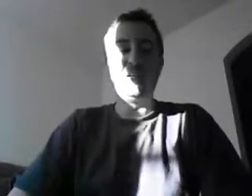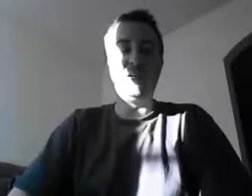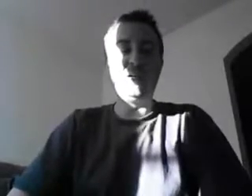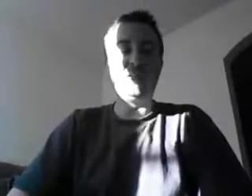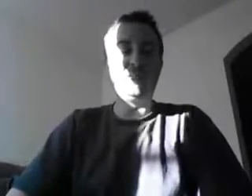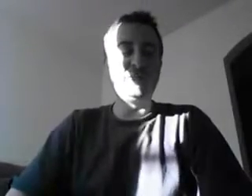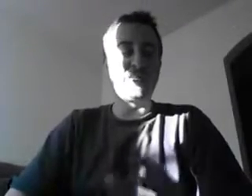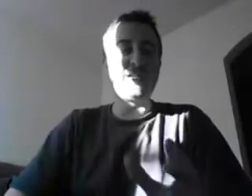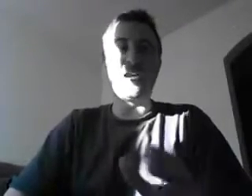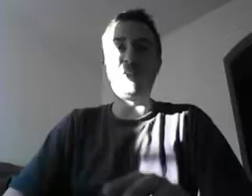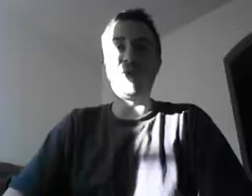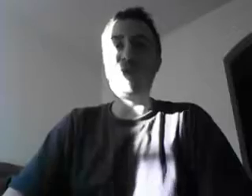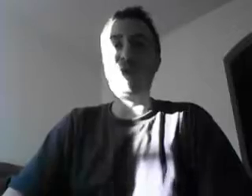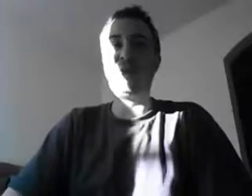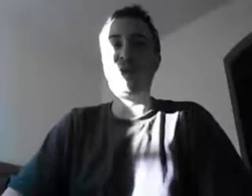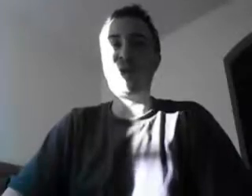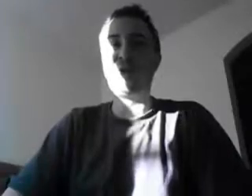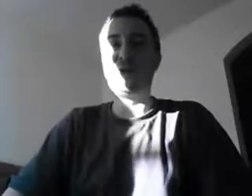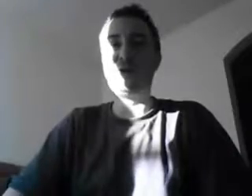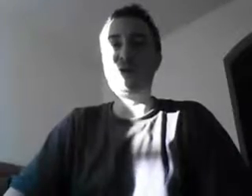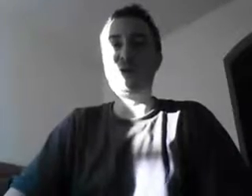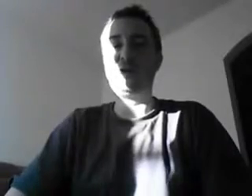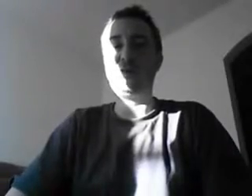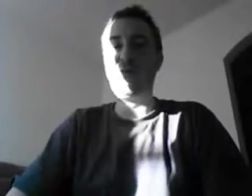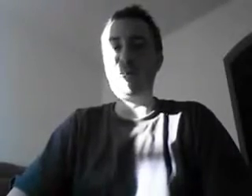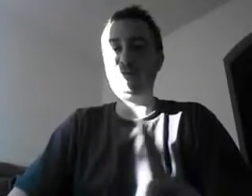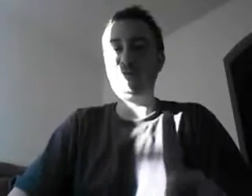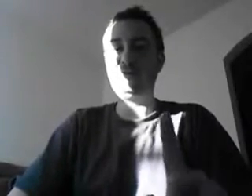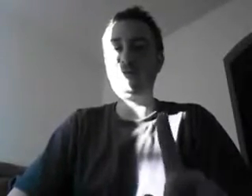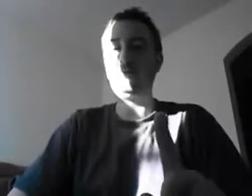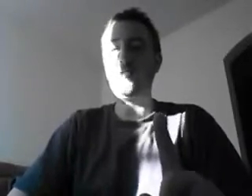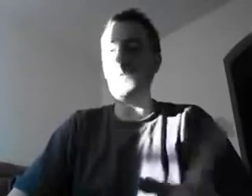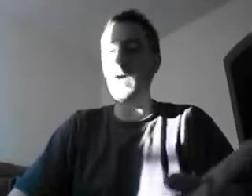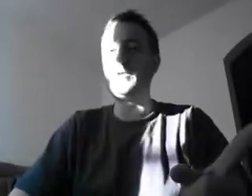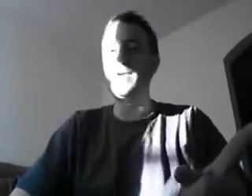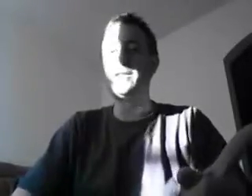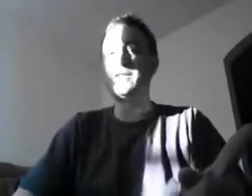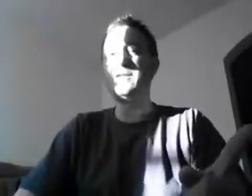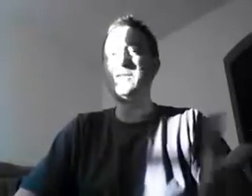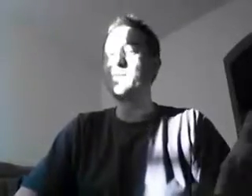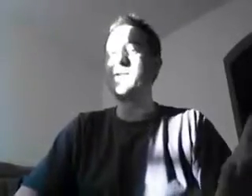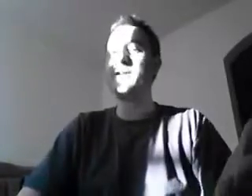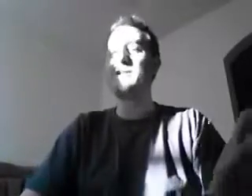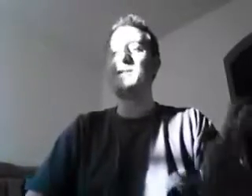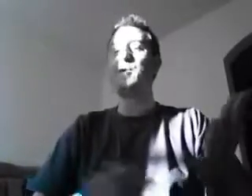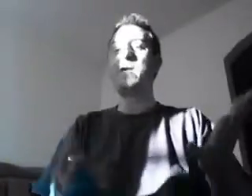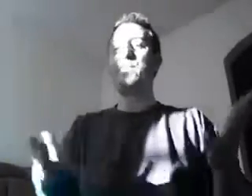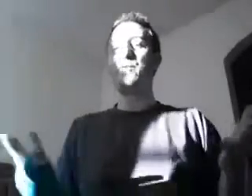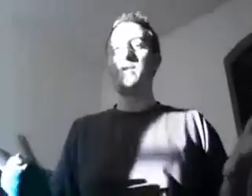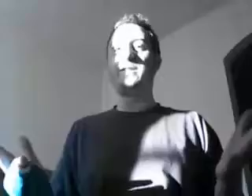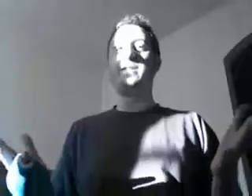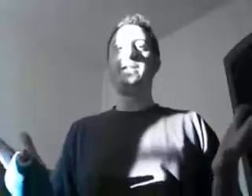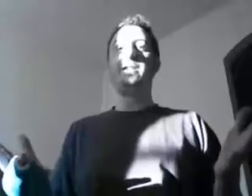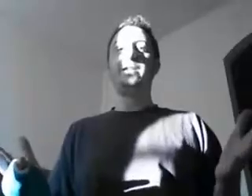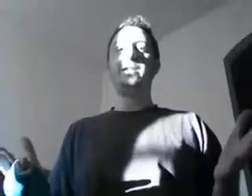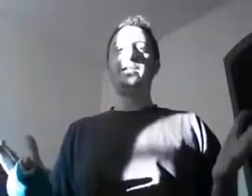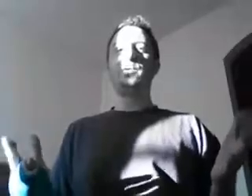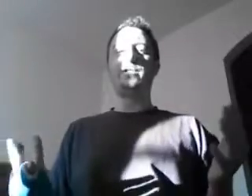Uh, she looks like a character. I don't know anything about her issues, but I'm optimistic. She's running as a Democrat for a reason. She went